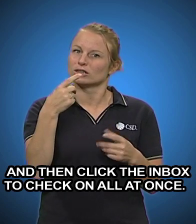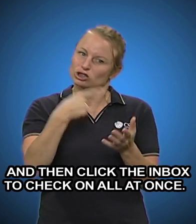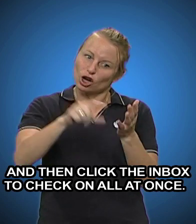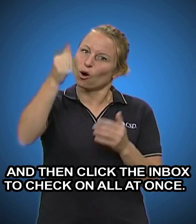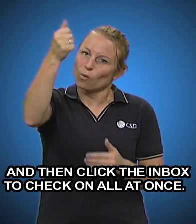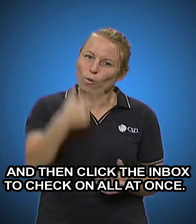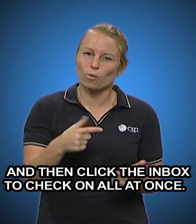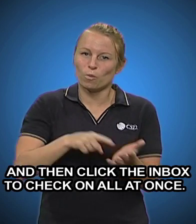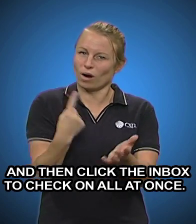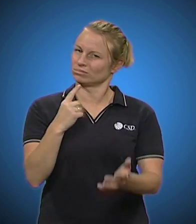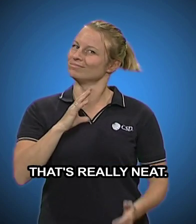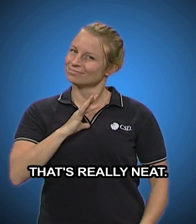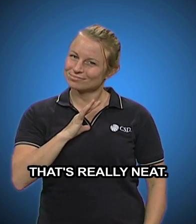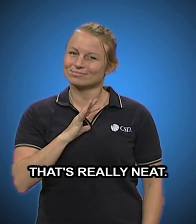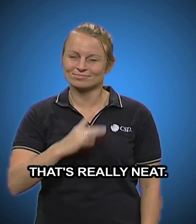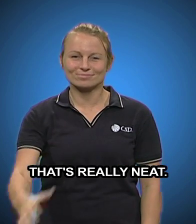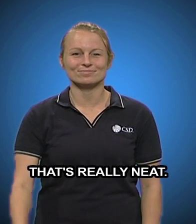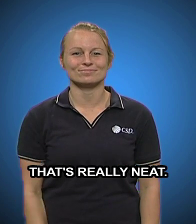check them all at once. That's really neat.